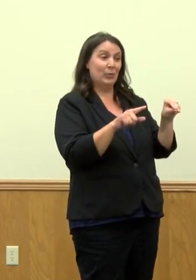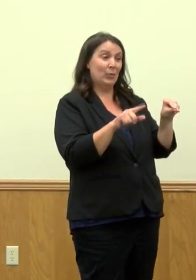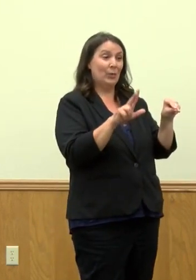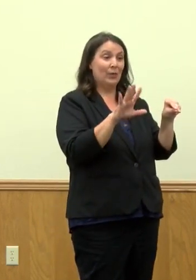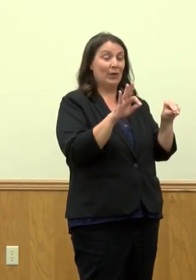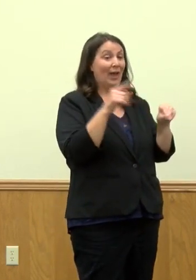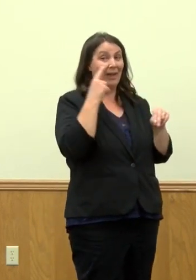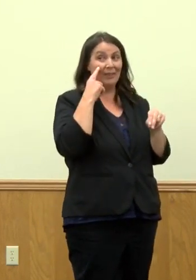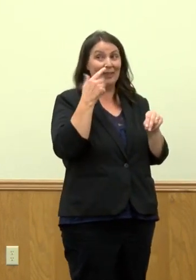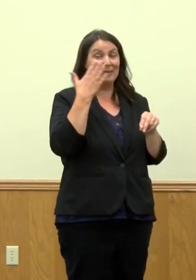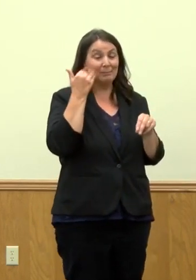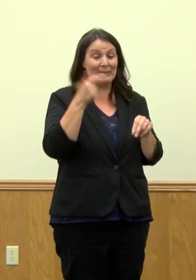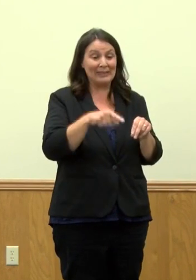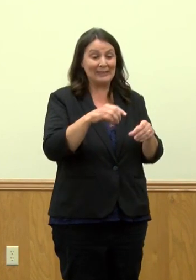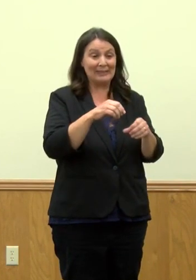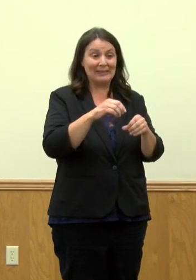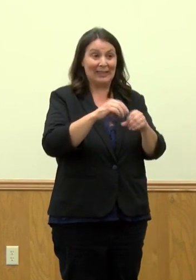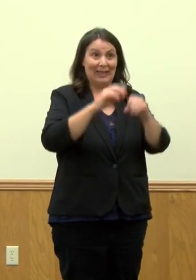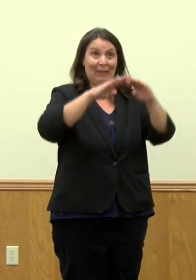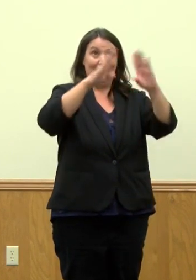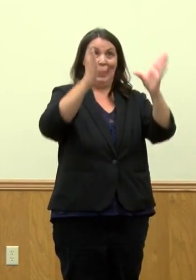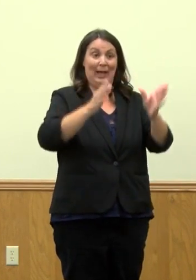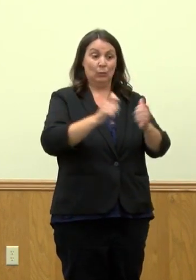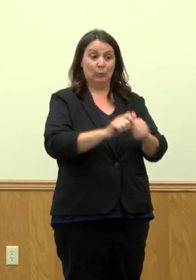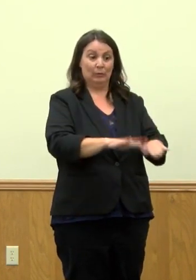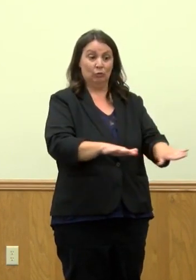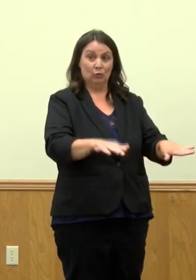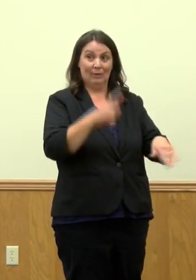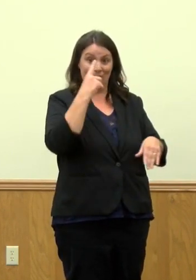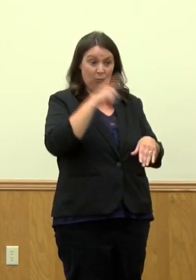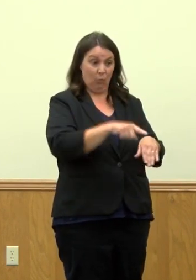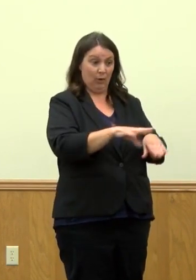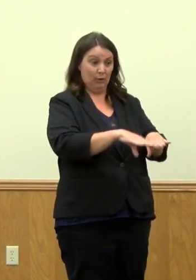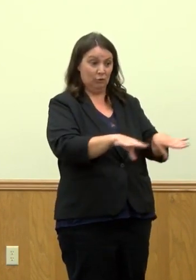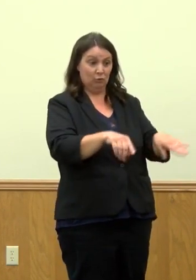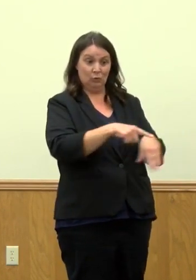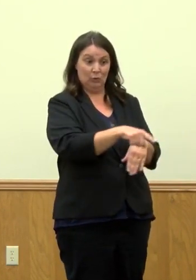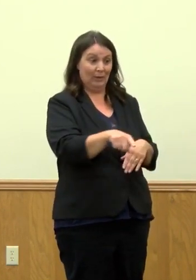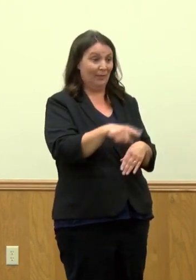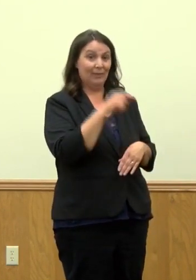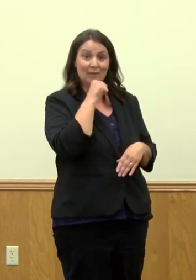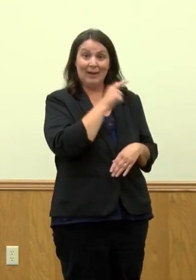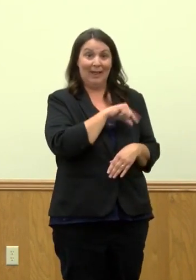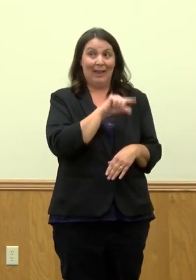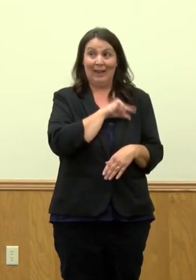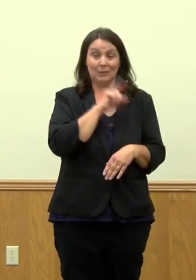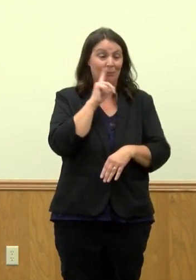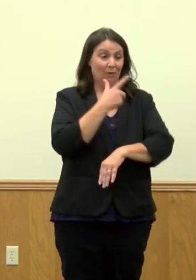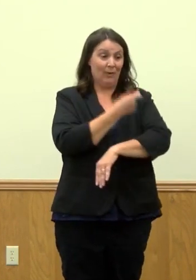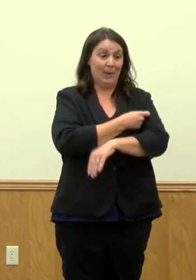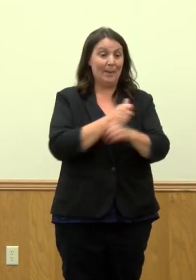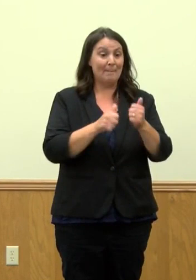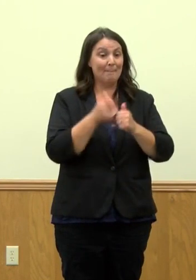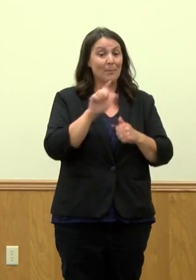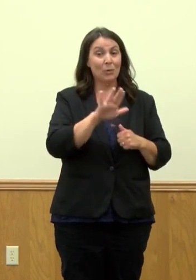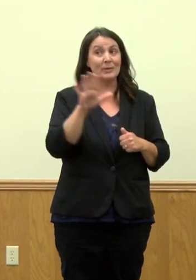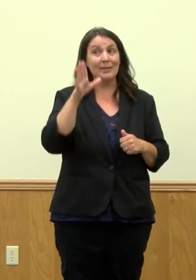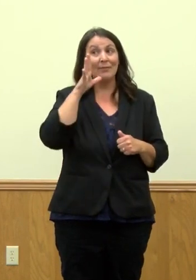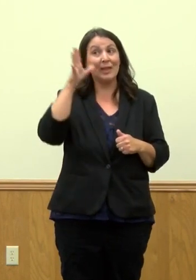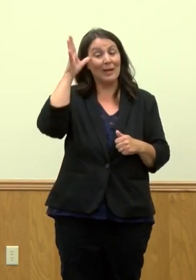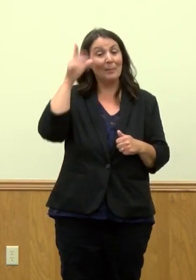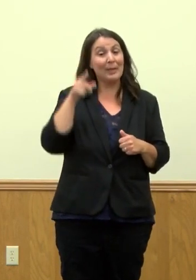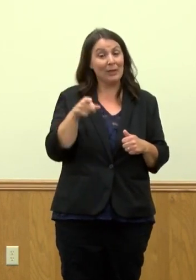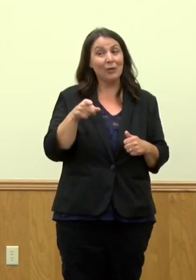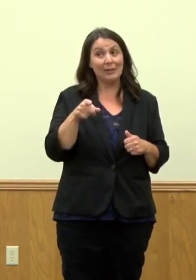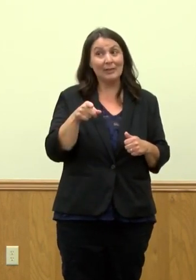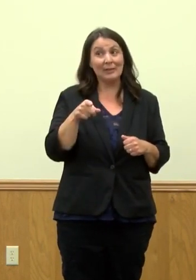exposure, the household exposure. You know, for that younger population that is uneligible for vaccination, most of their parents are going to be in their,